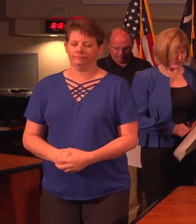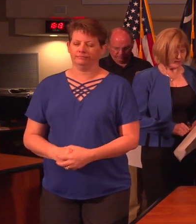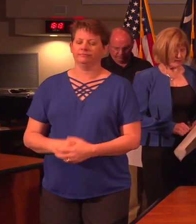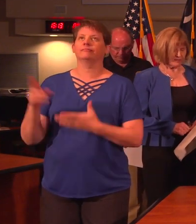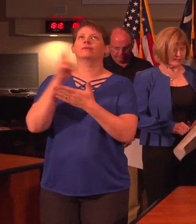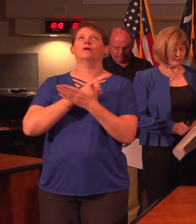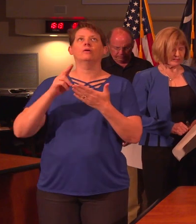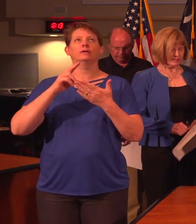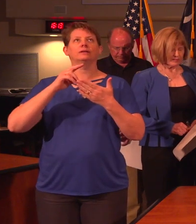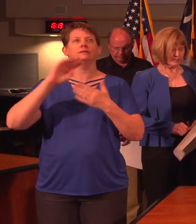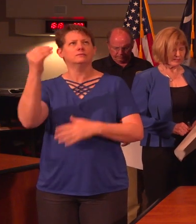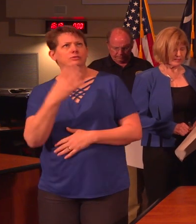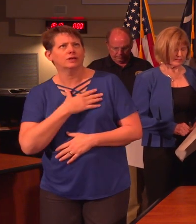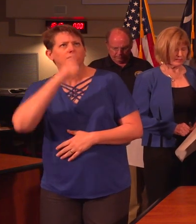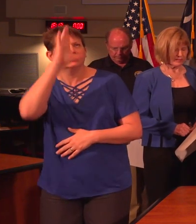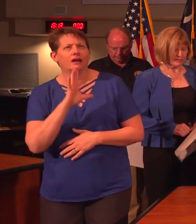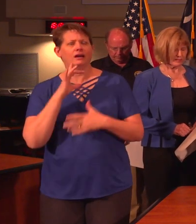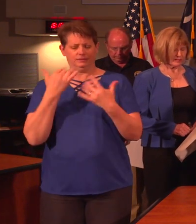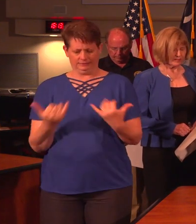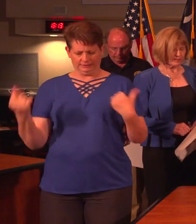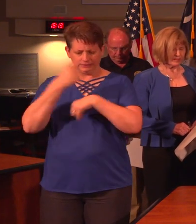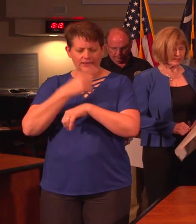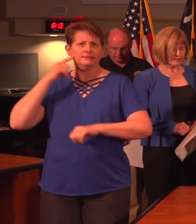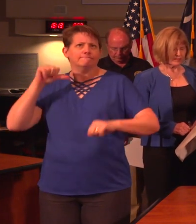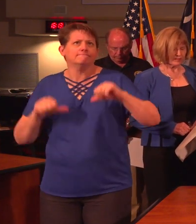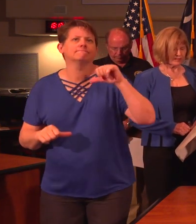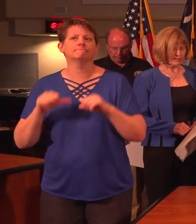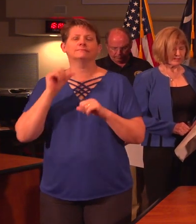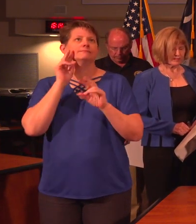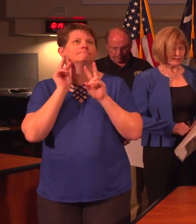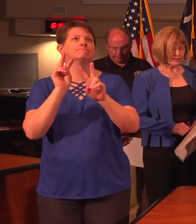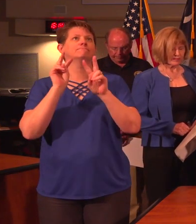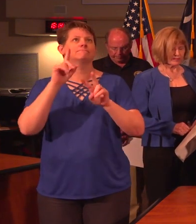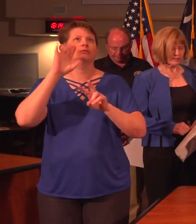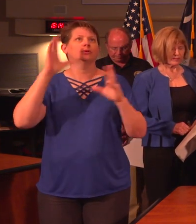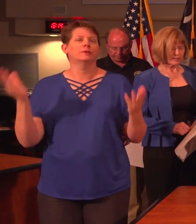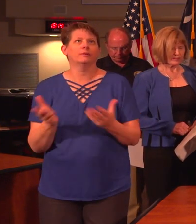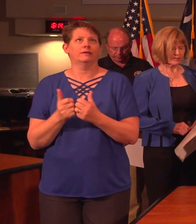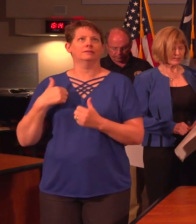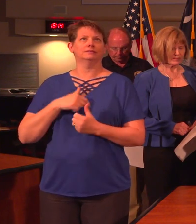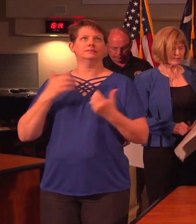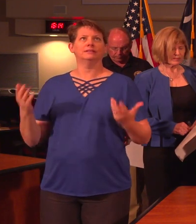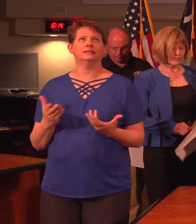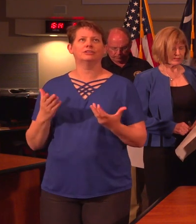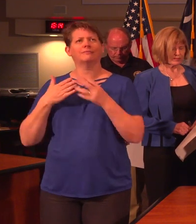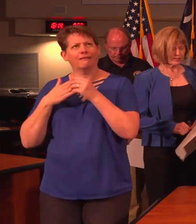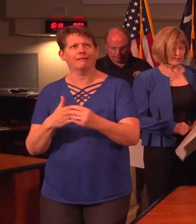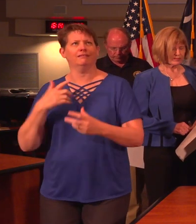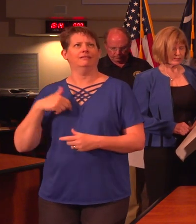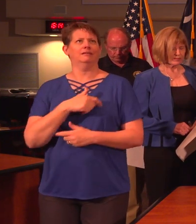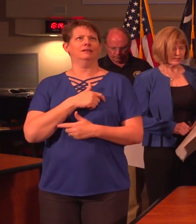Holy and gracious God, in these days of uncertainty, we long for your never-failing presence to be with us and to guide us.